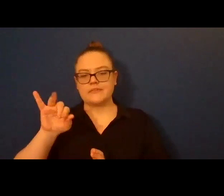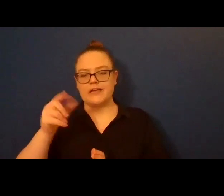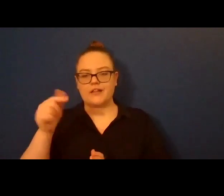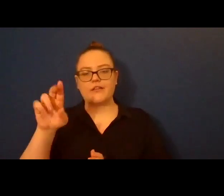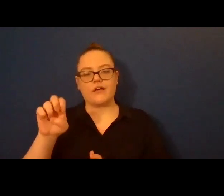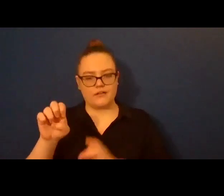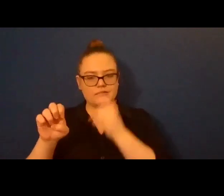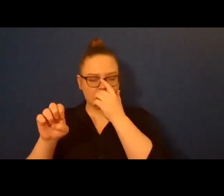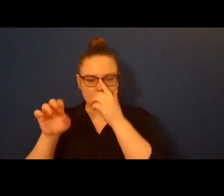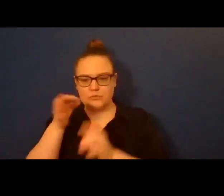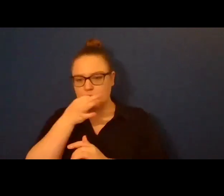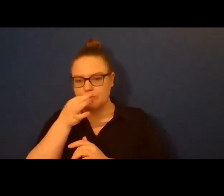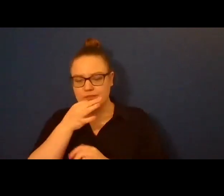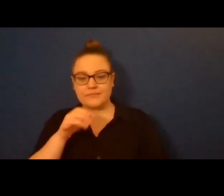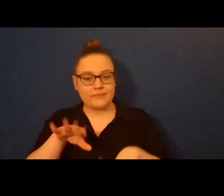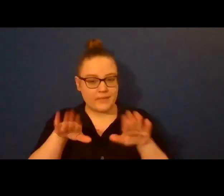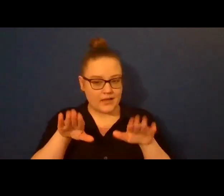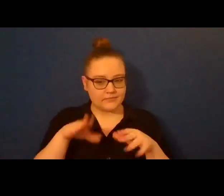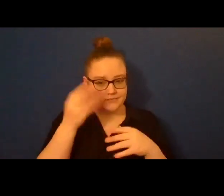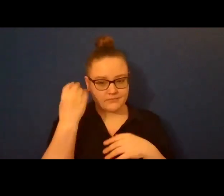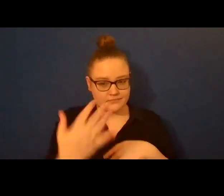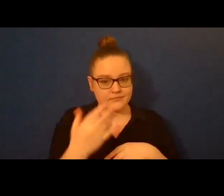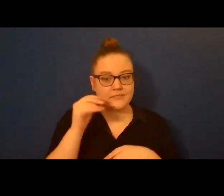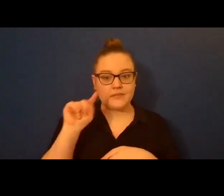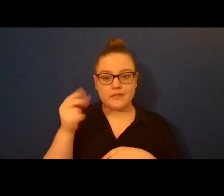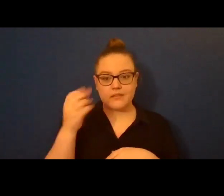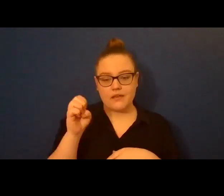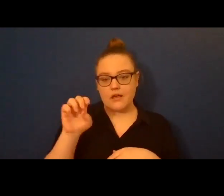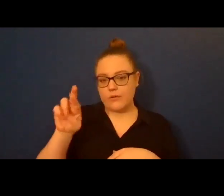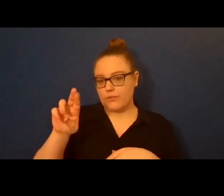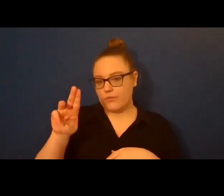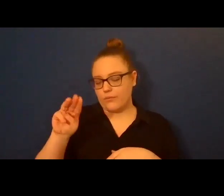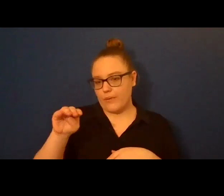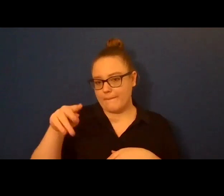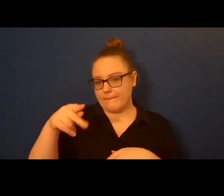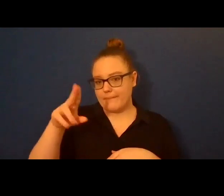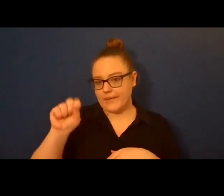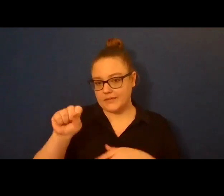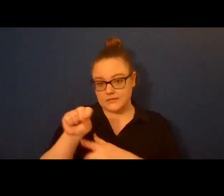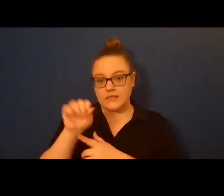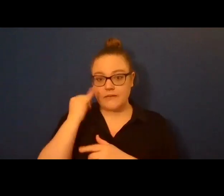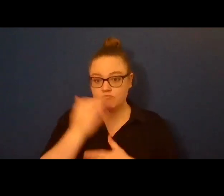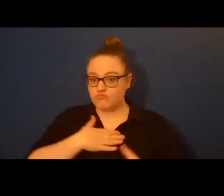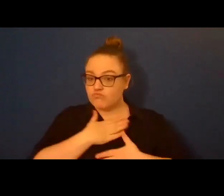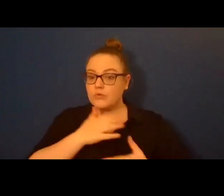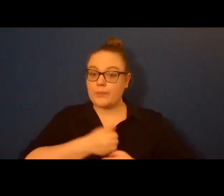you love the poetry you read on the rumpus, Courtney Lamar Charleston is one of the major forces behind that. This